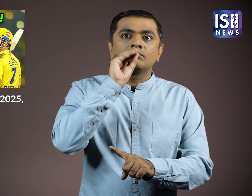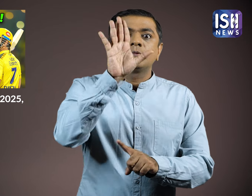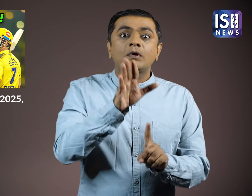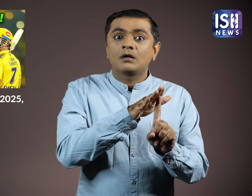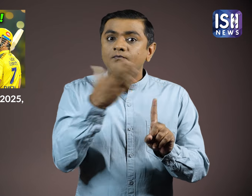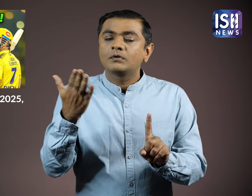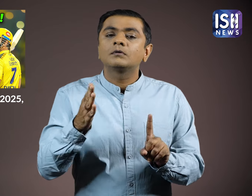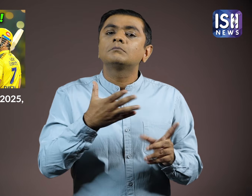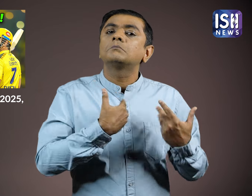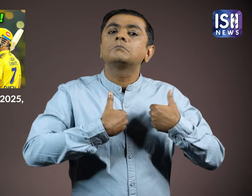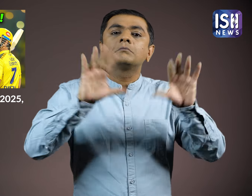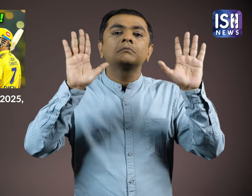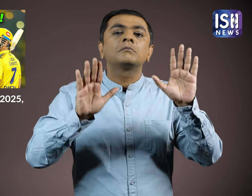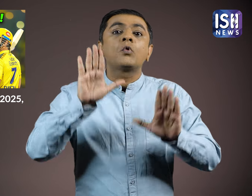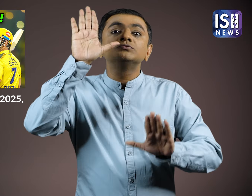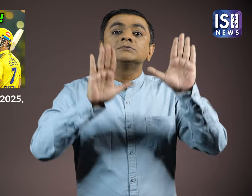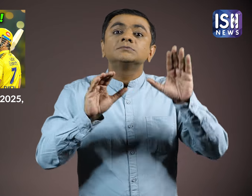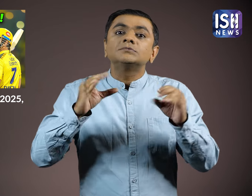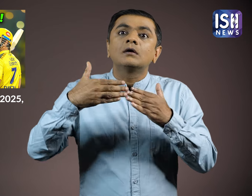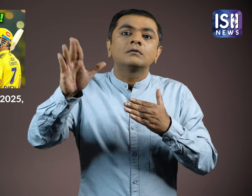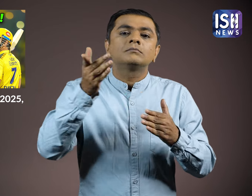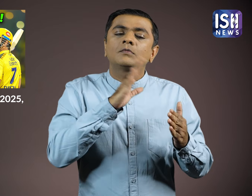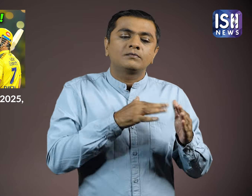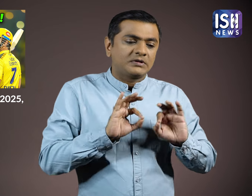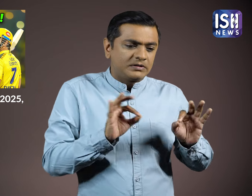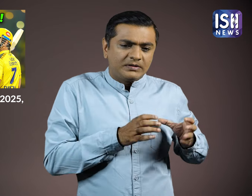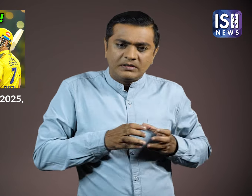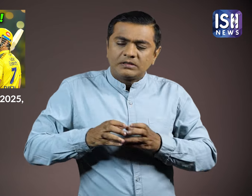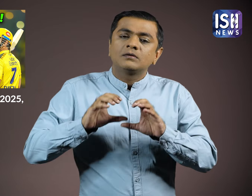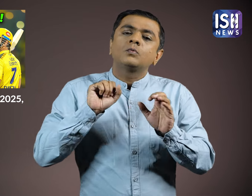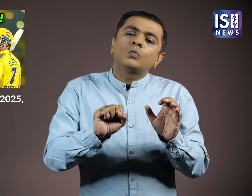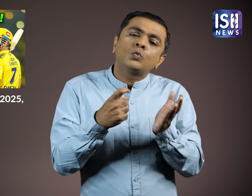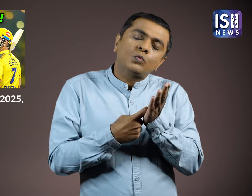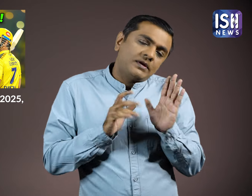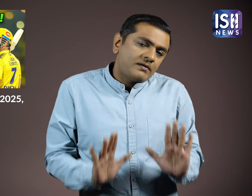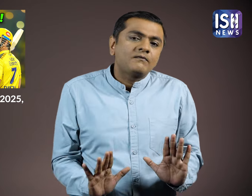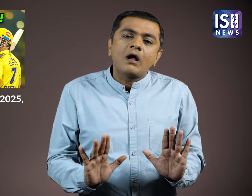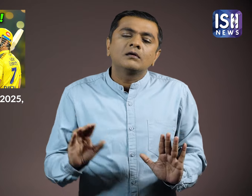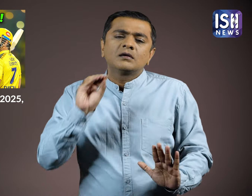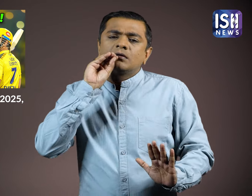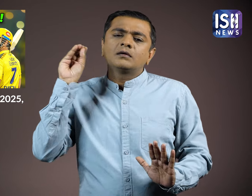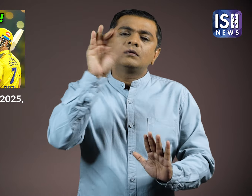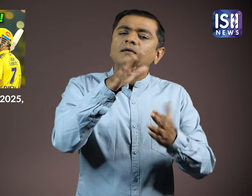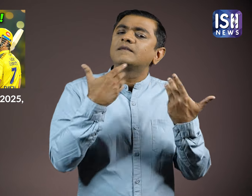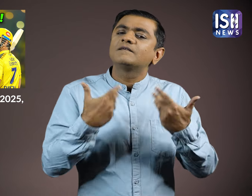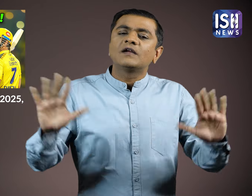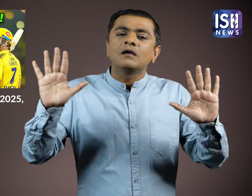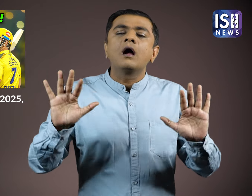Dhoni must inform before 31st October 2024, the last day to announce the names of retained players before the auction.